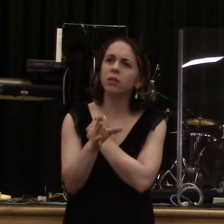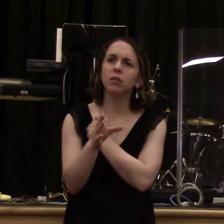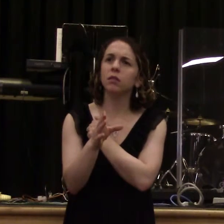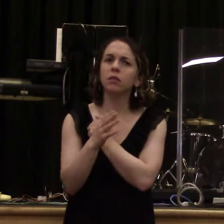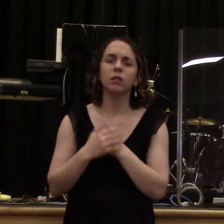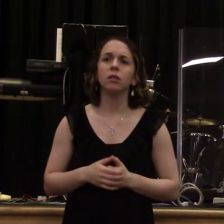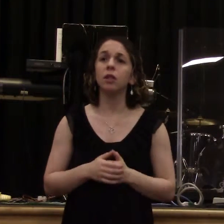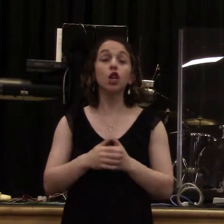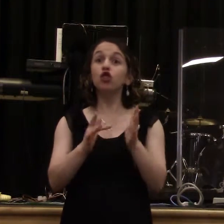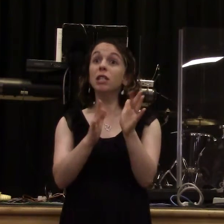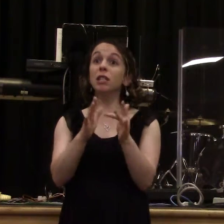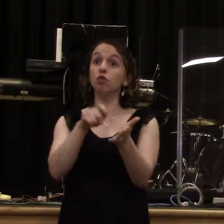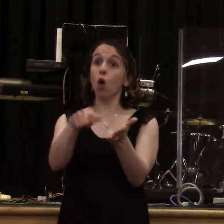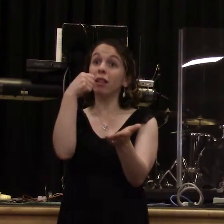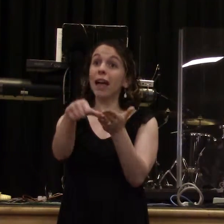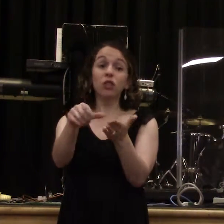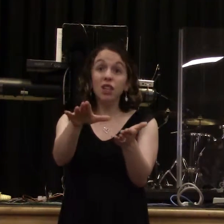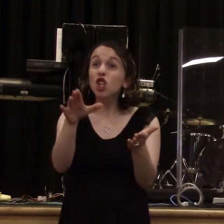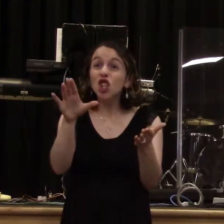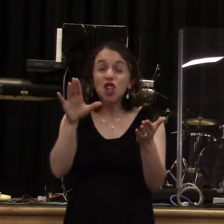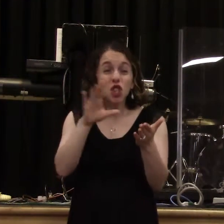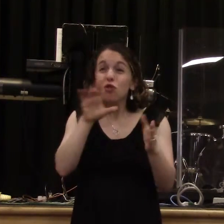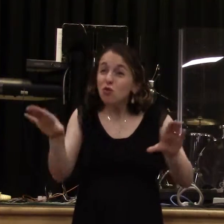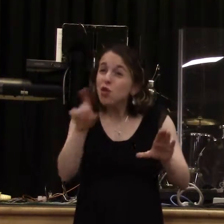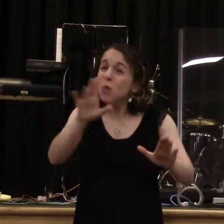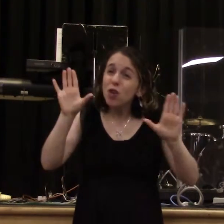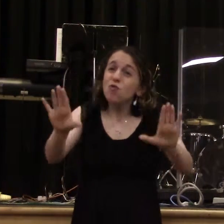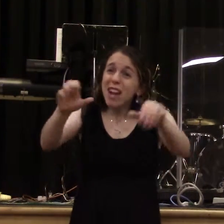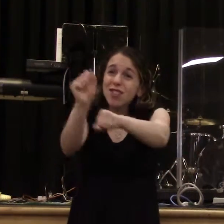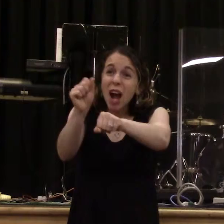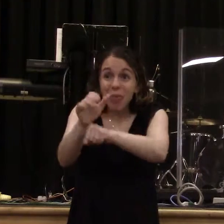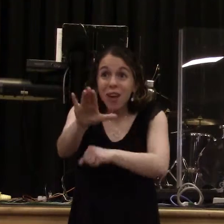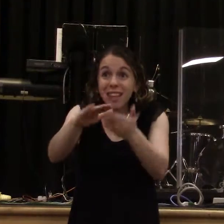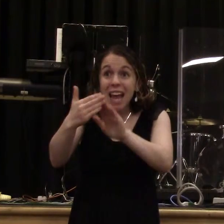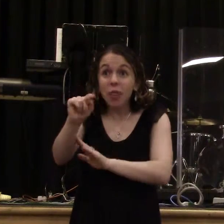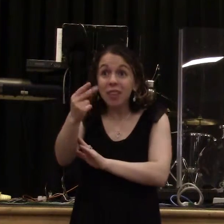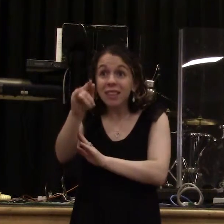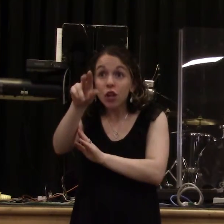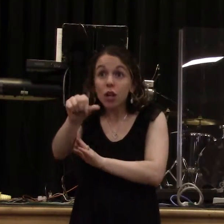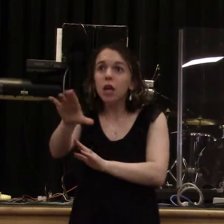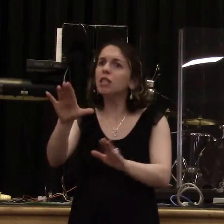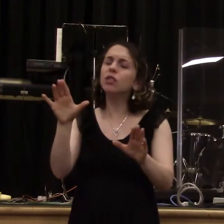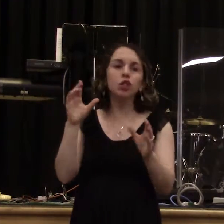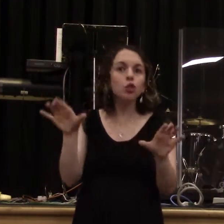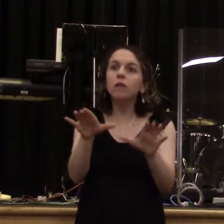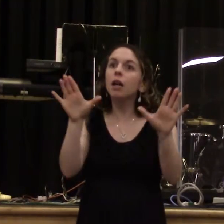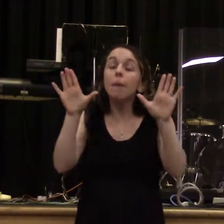already doing right. Just get rid of this bad teaching that's leading people to compromise. I'm not going to ask you thing after thing after thing. Just do what